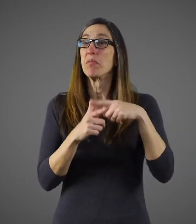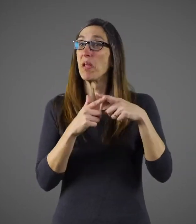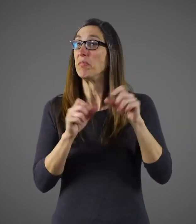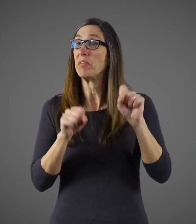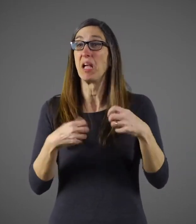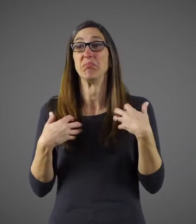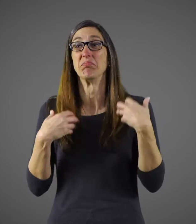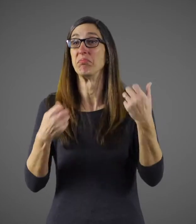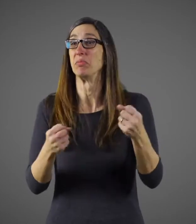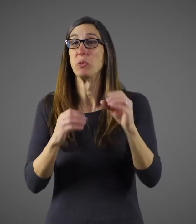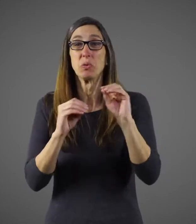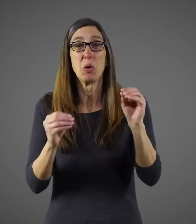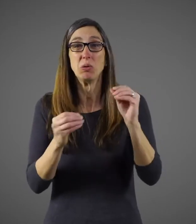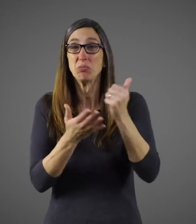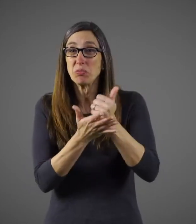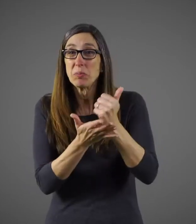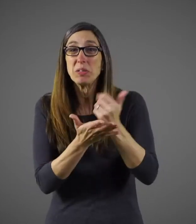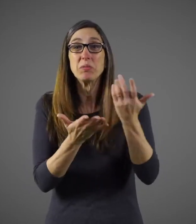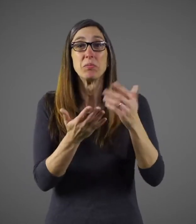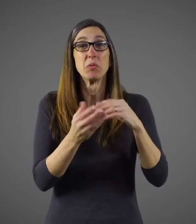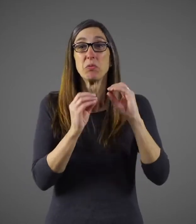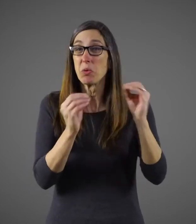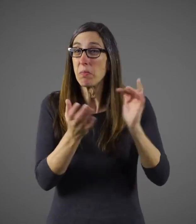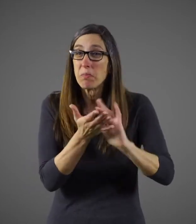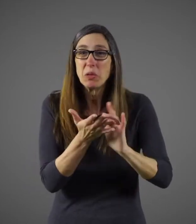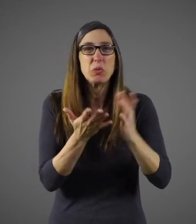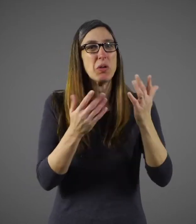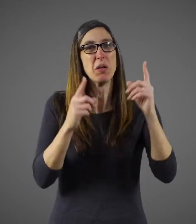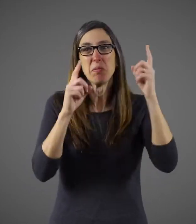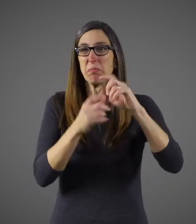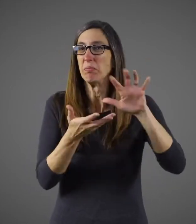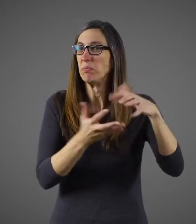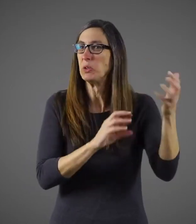usually recover with no medicines or help and with no lasting problems.